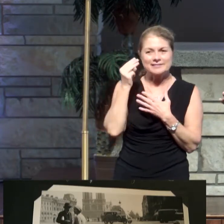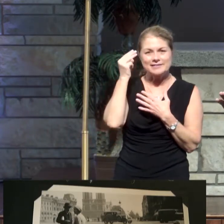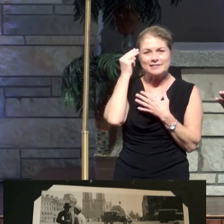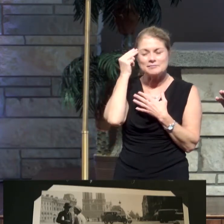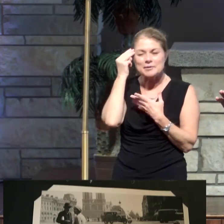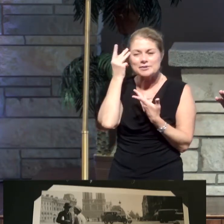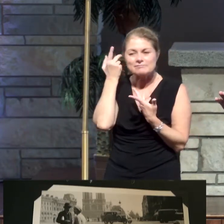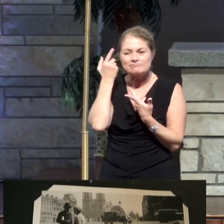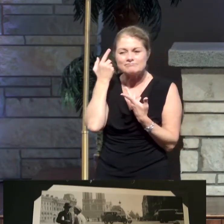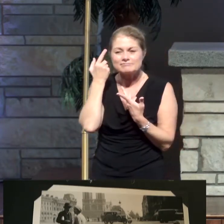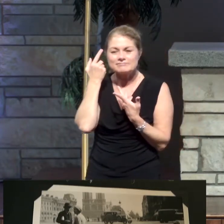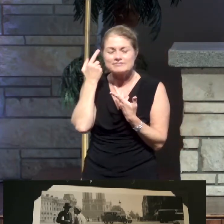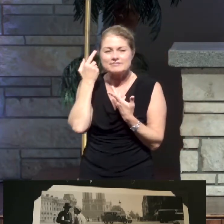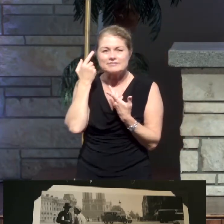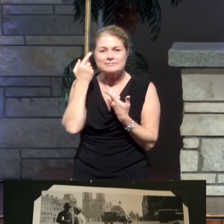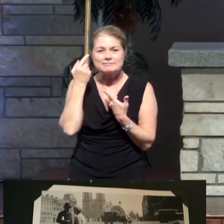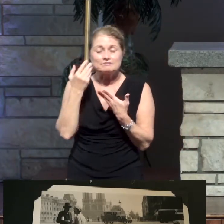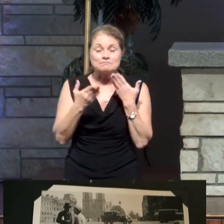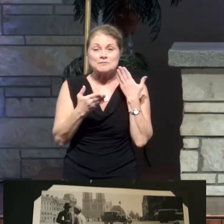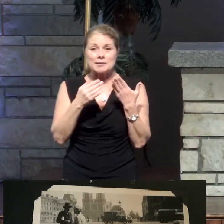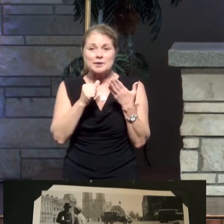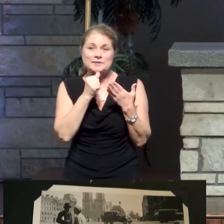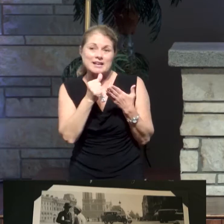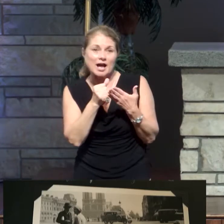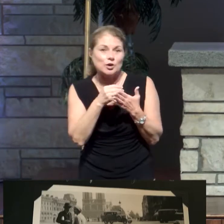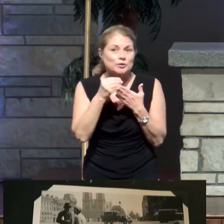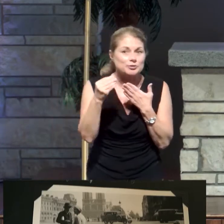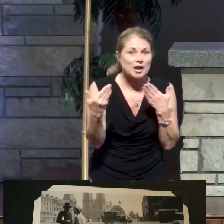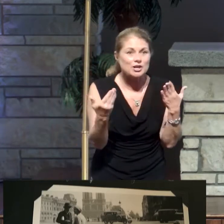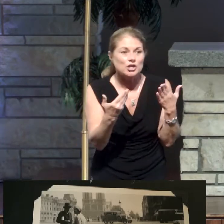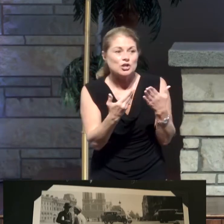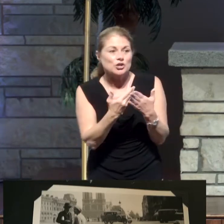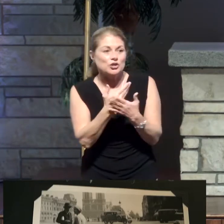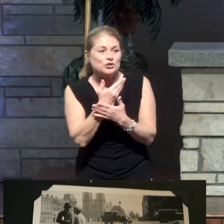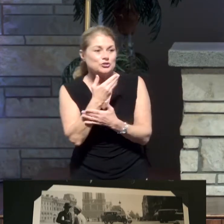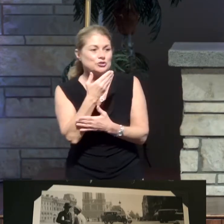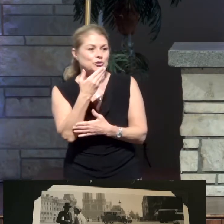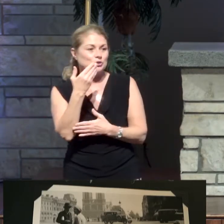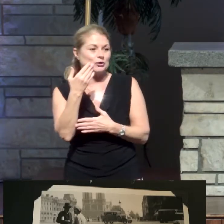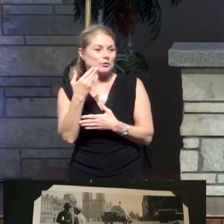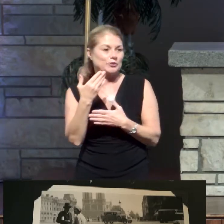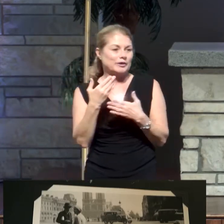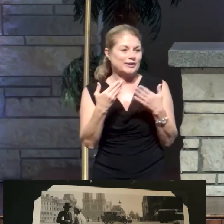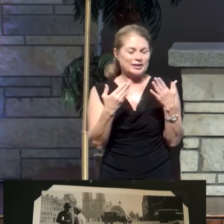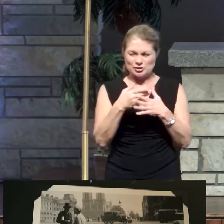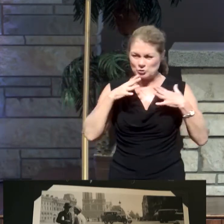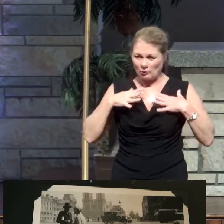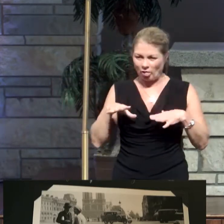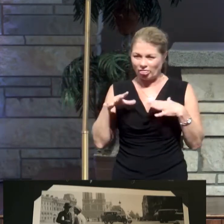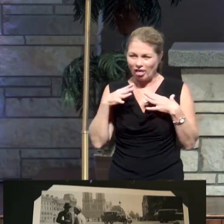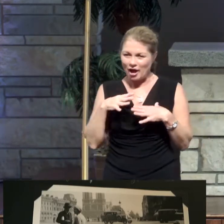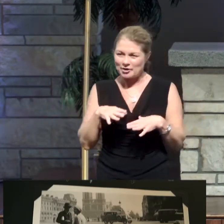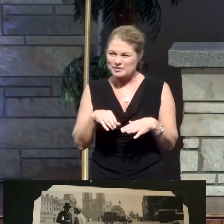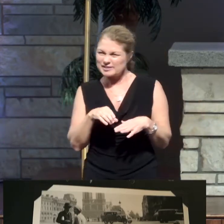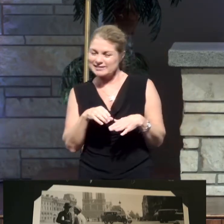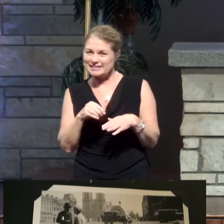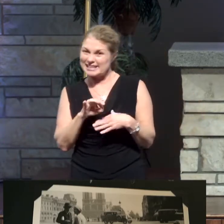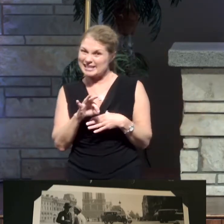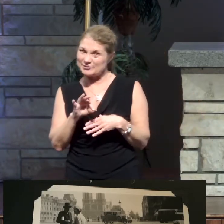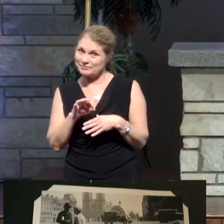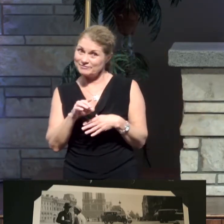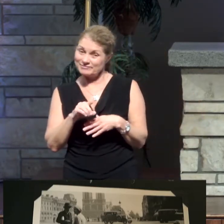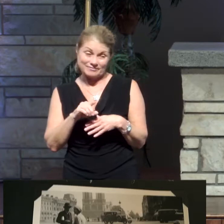say it is not when you got a new pair of Lululemon leggings. For the kids, I would venture to say